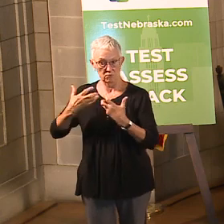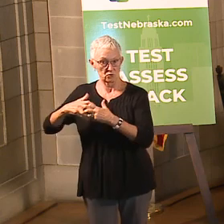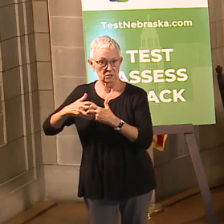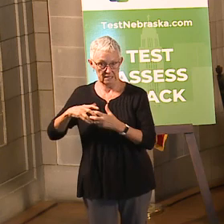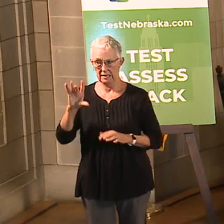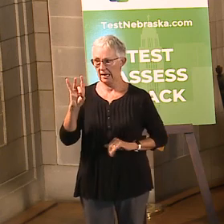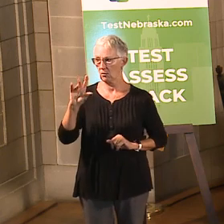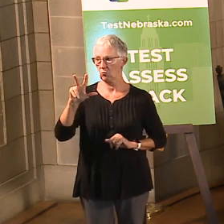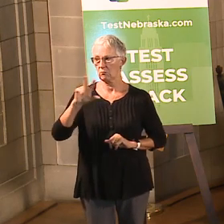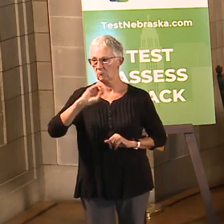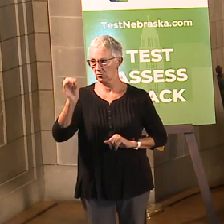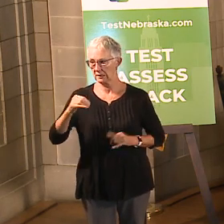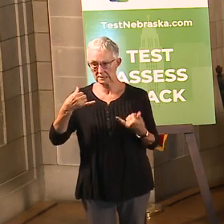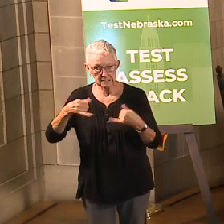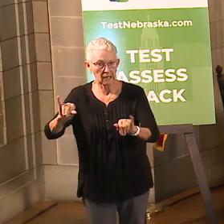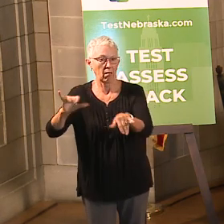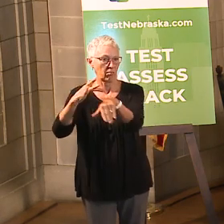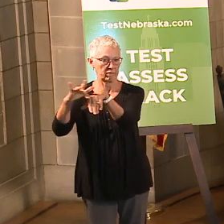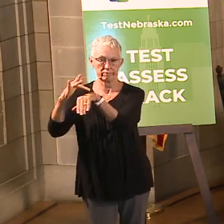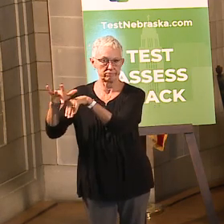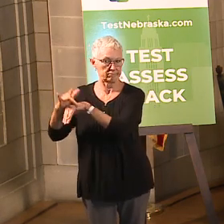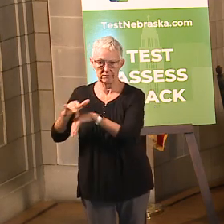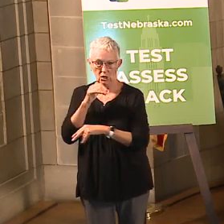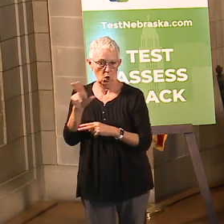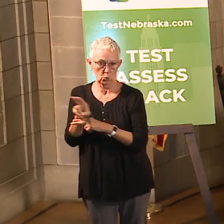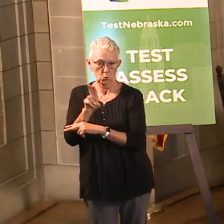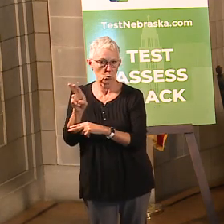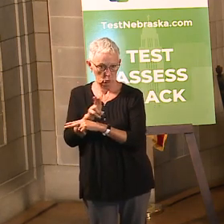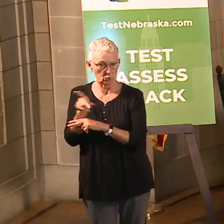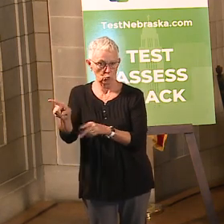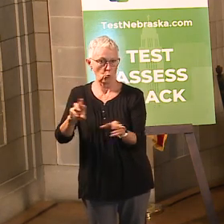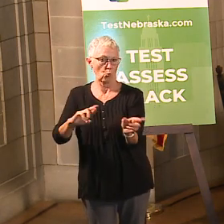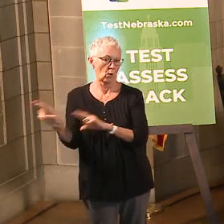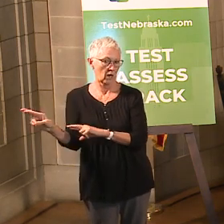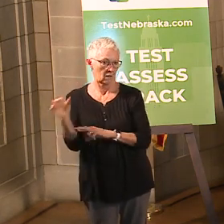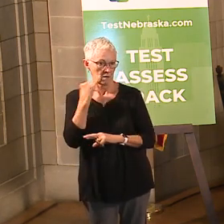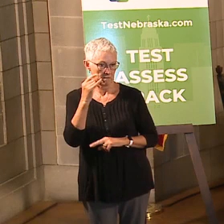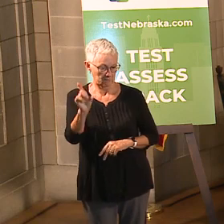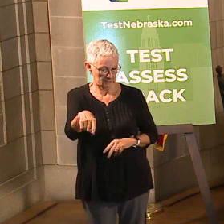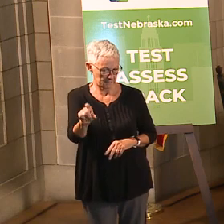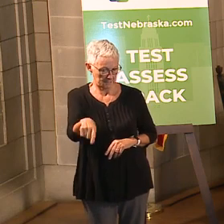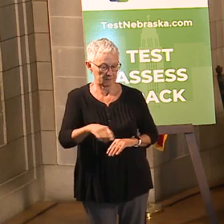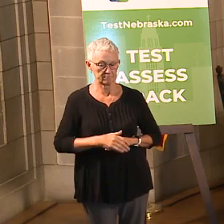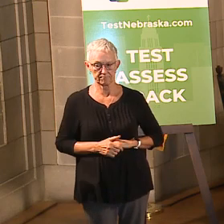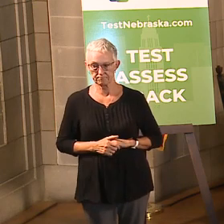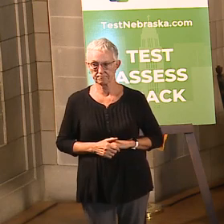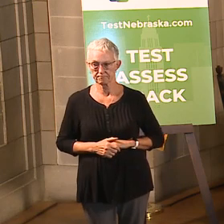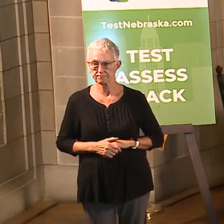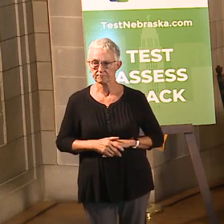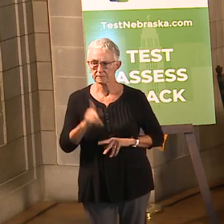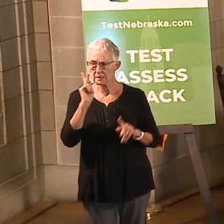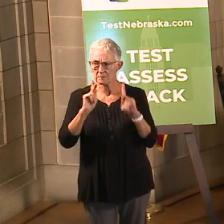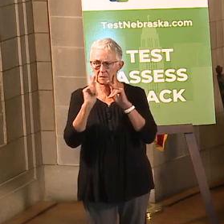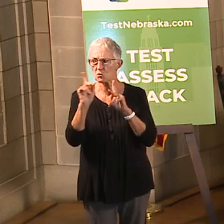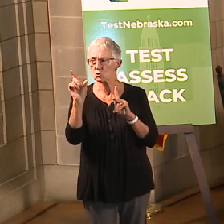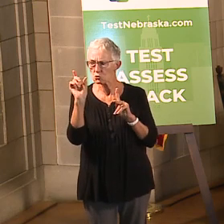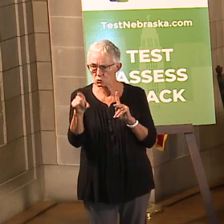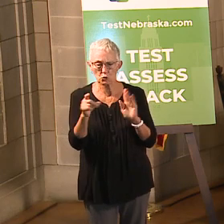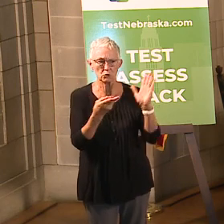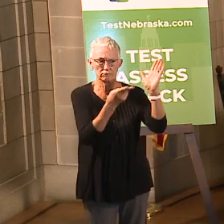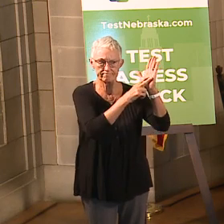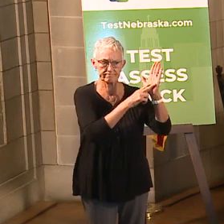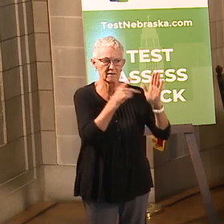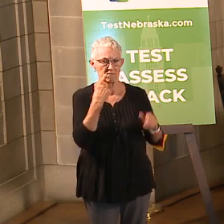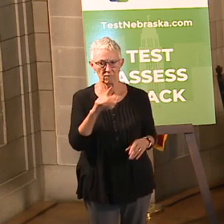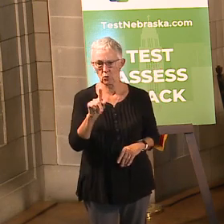way people can help fight the coronavirus is by taking advantage of testnebraska.com. This is a great way to get tested